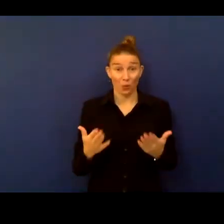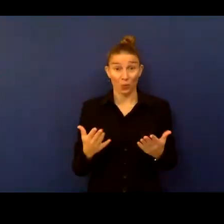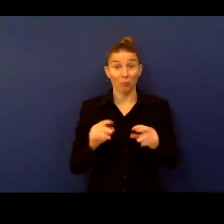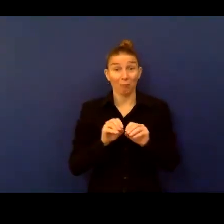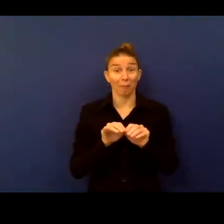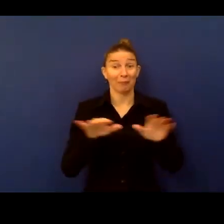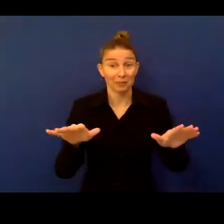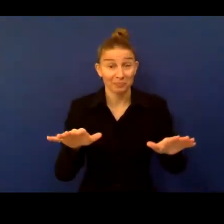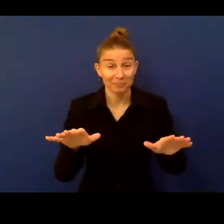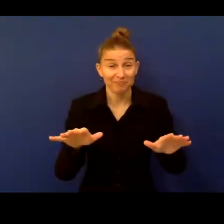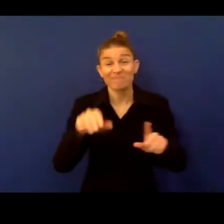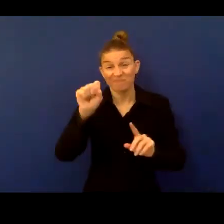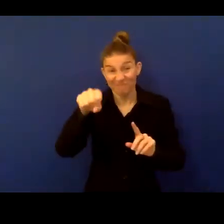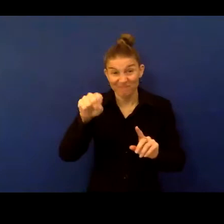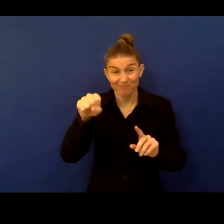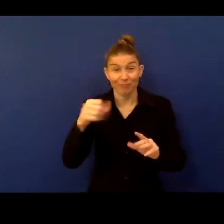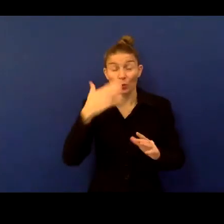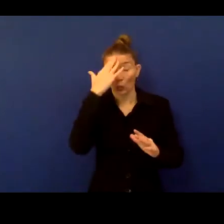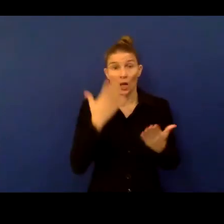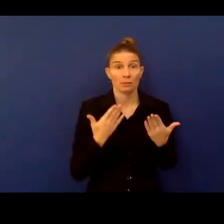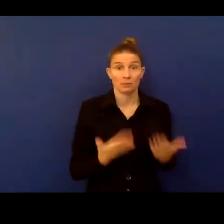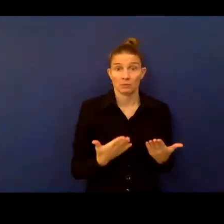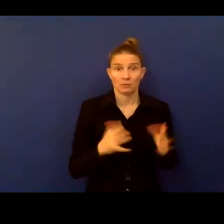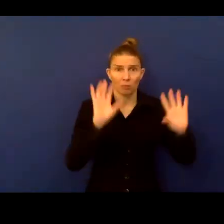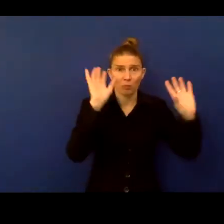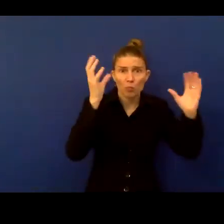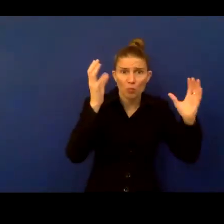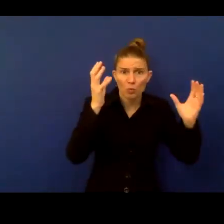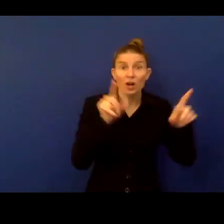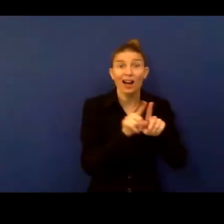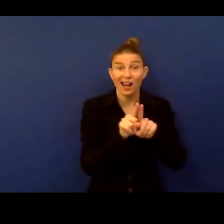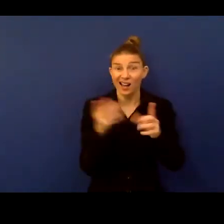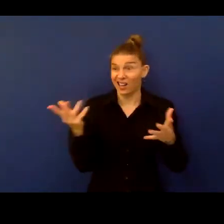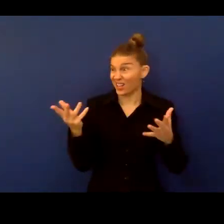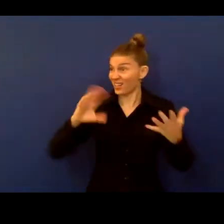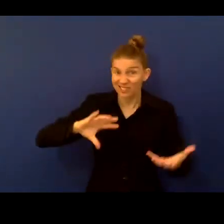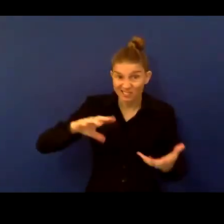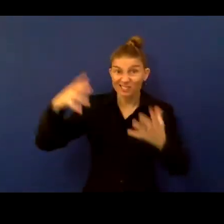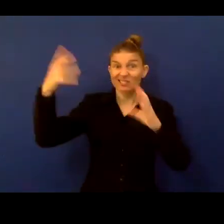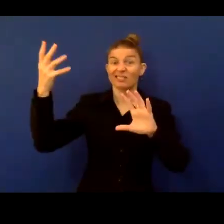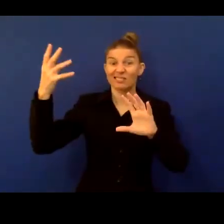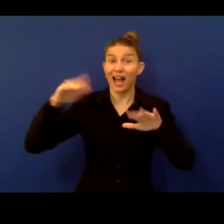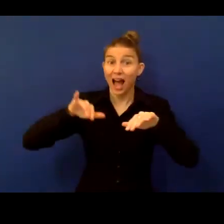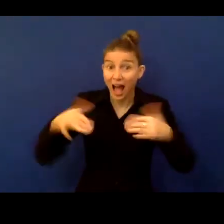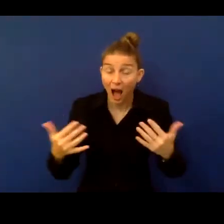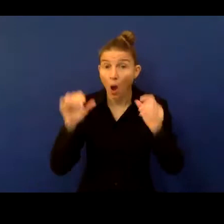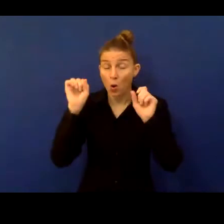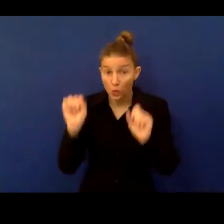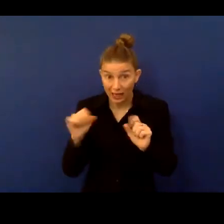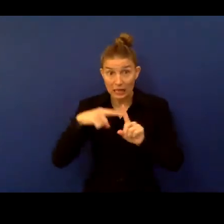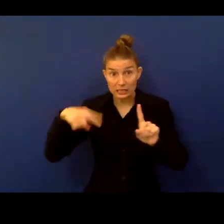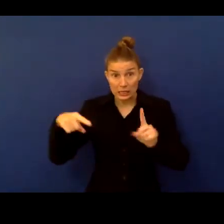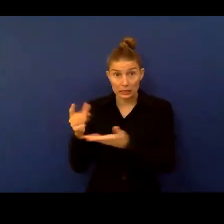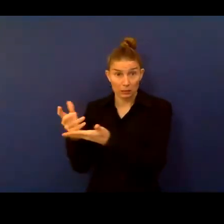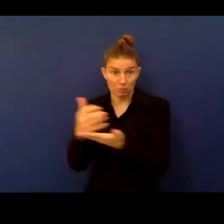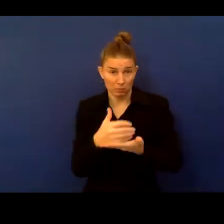due to competing urgency, as well as general disruption to data collection protocols. If I just want to